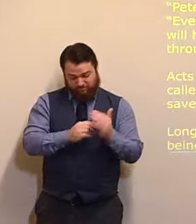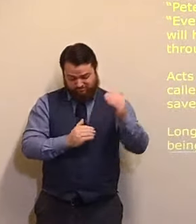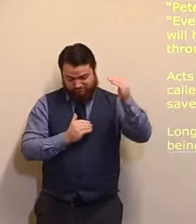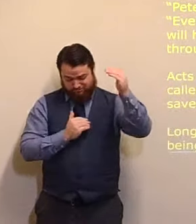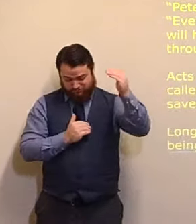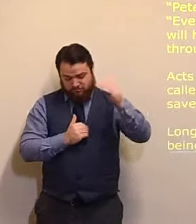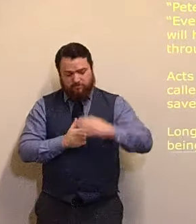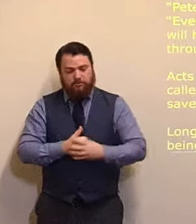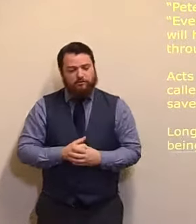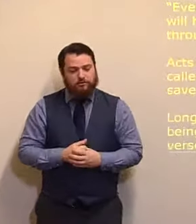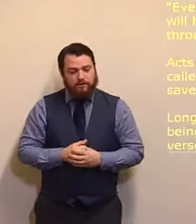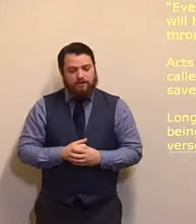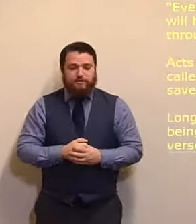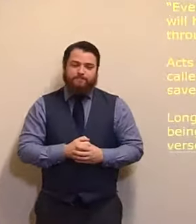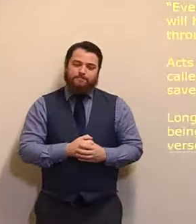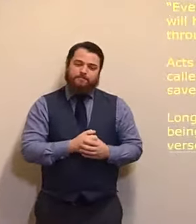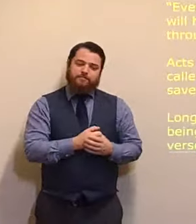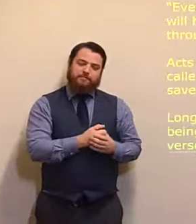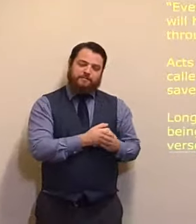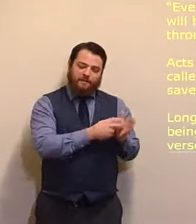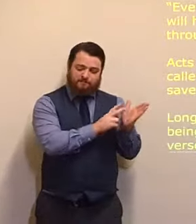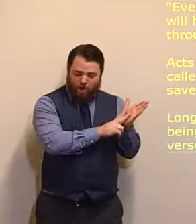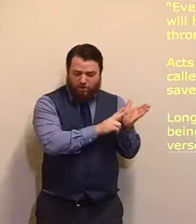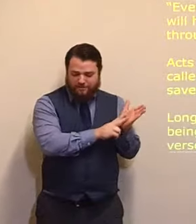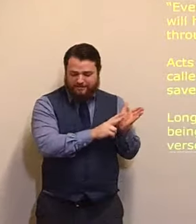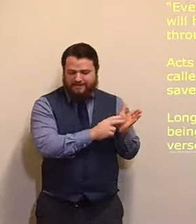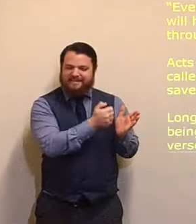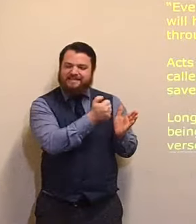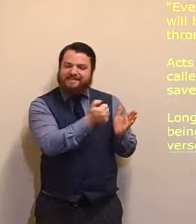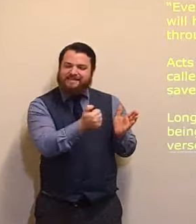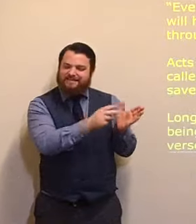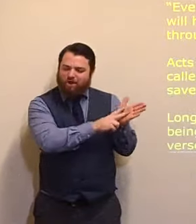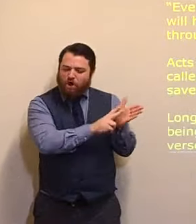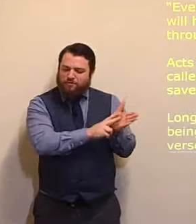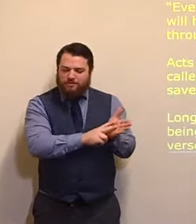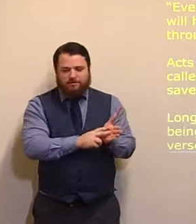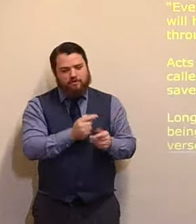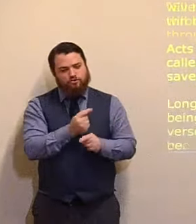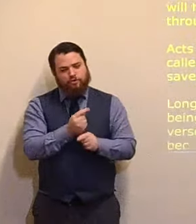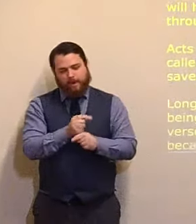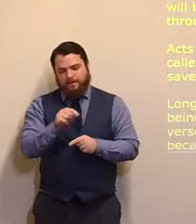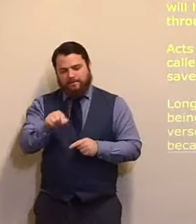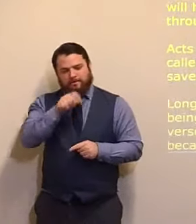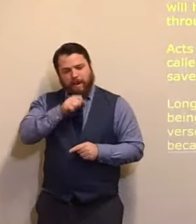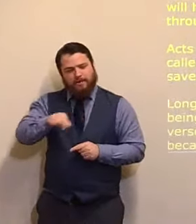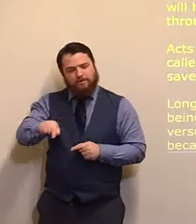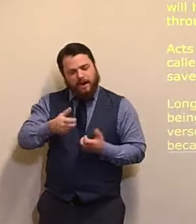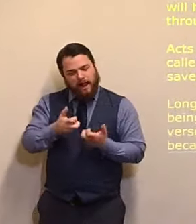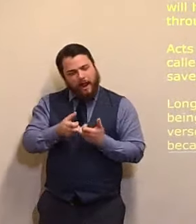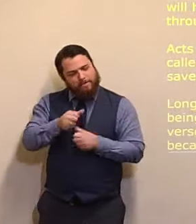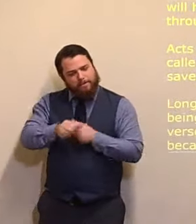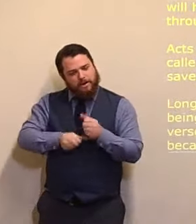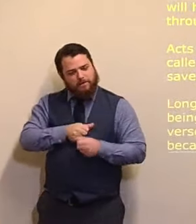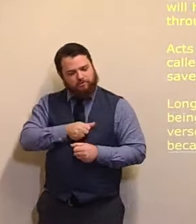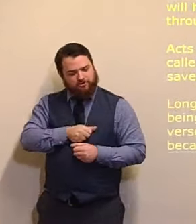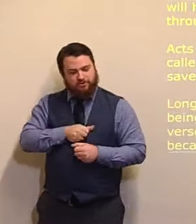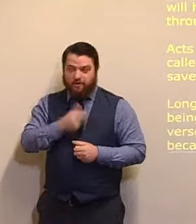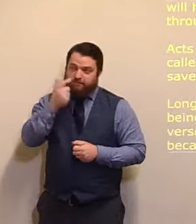to know the Lord Jesus Christ. So it means, this is a remarkable account, it is a remarkable record.